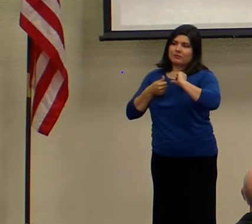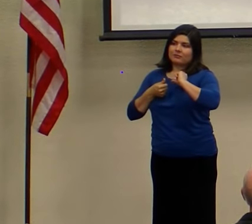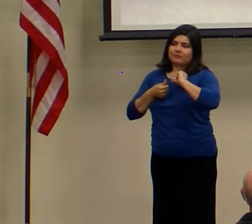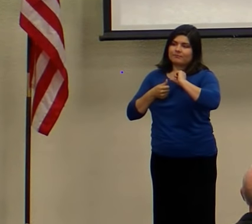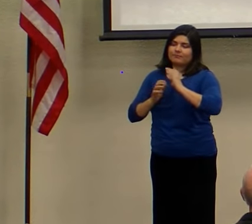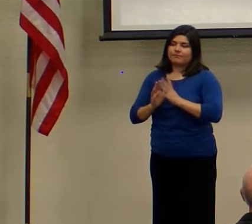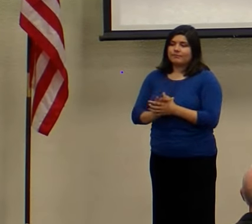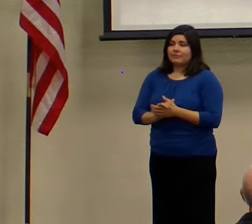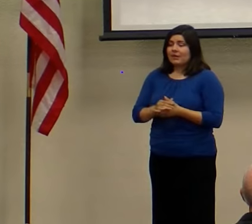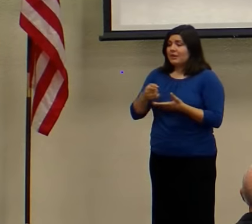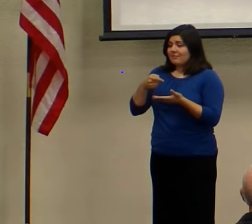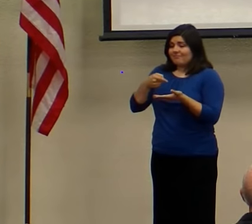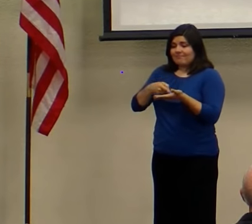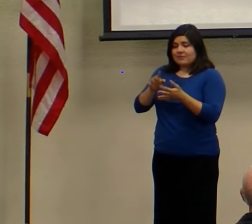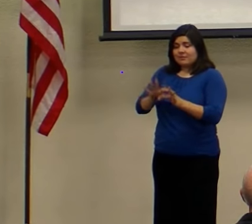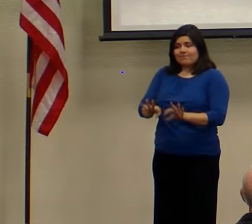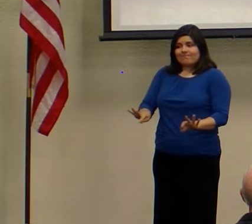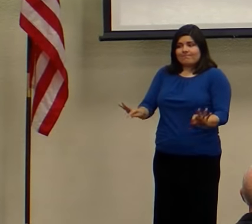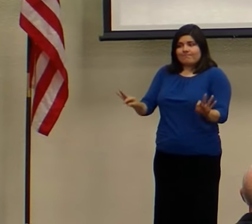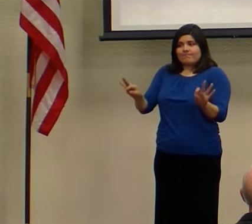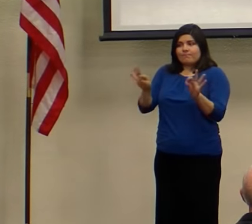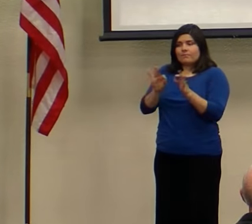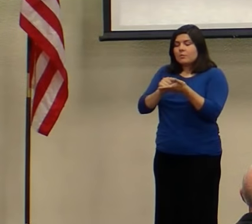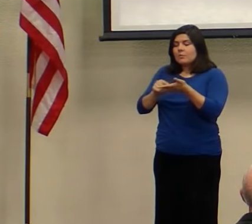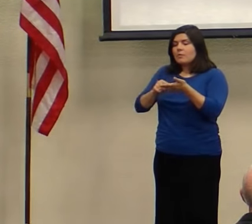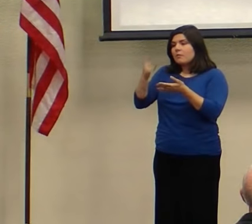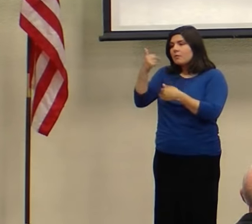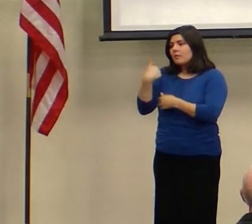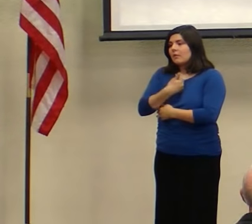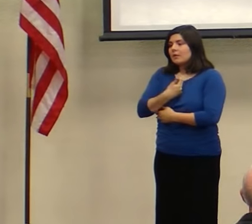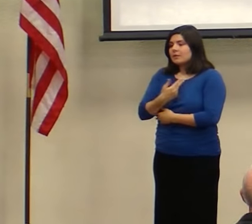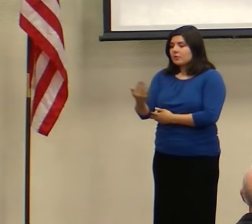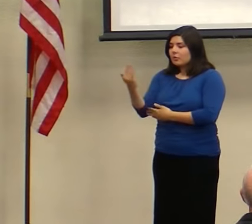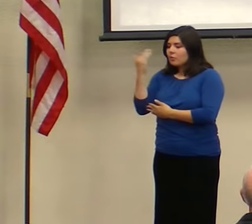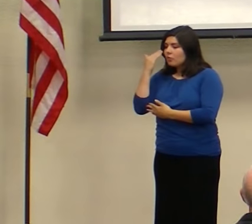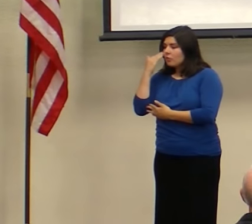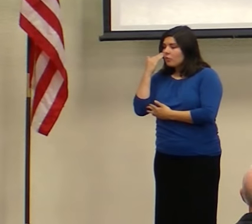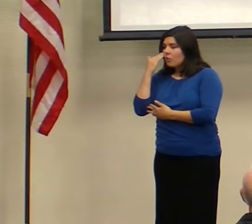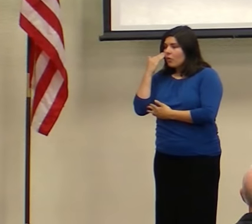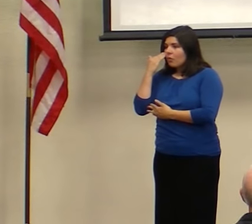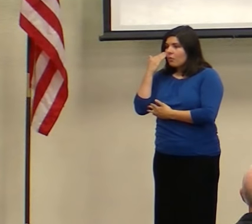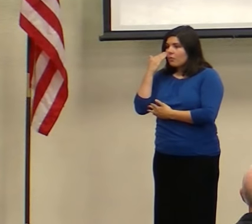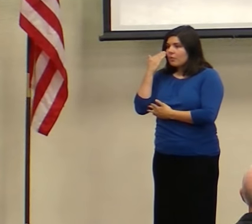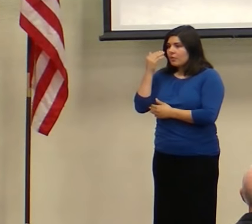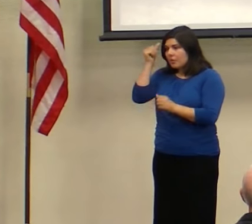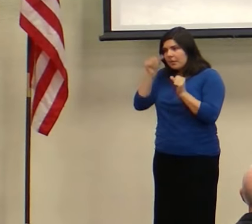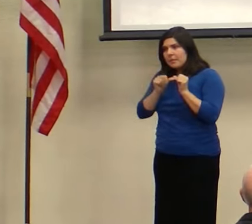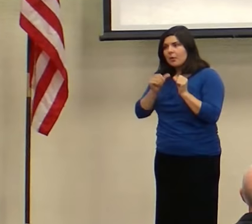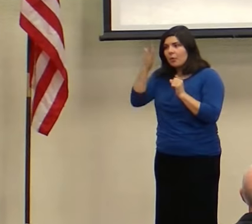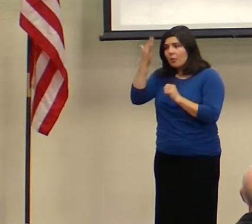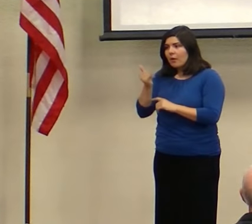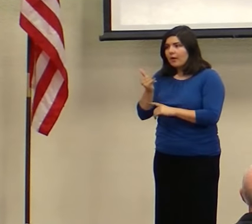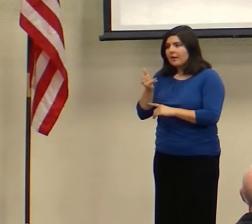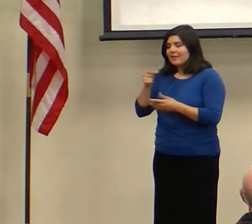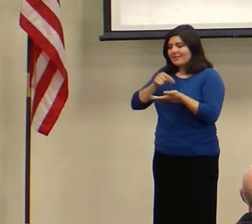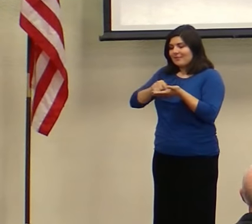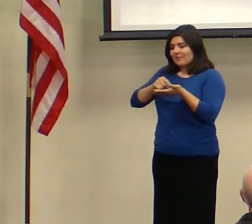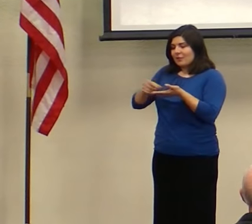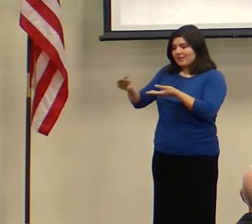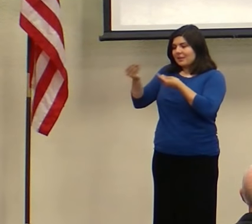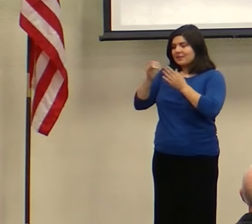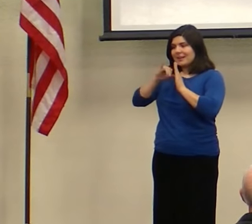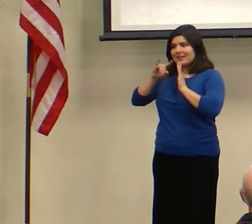This is a very important verse for us to keep track of and keep in our minds because this verse gives us an identifying